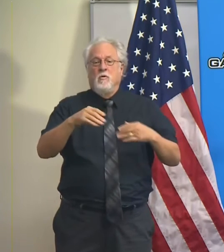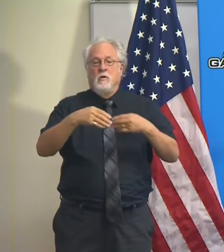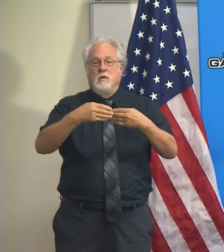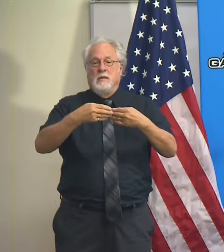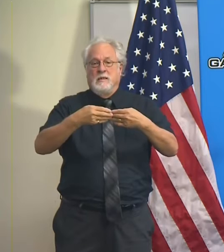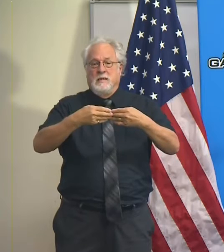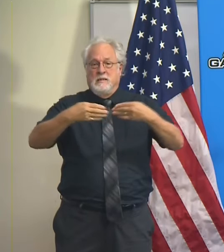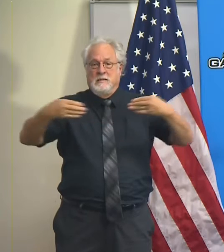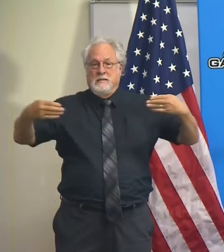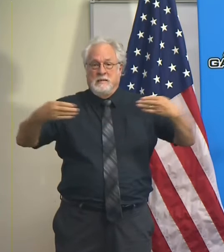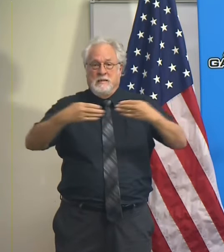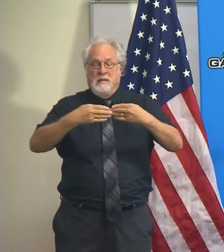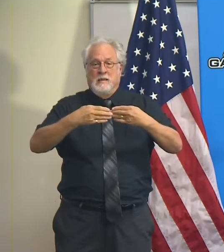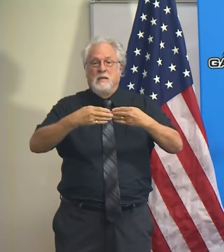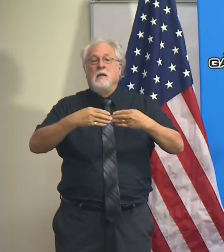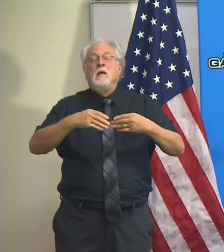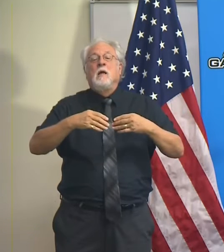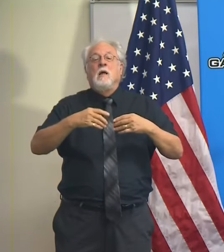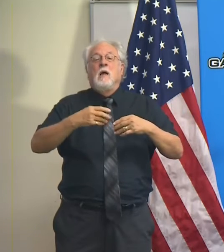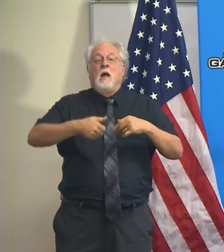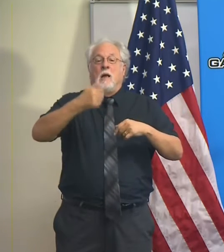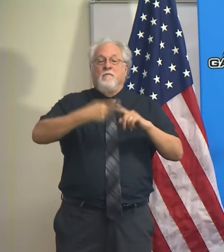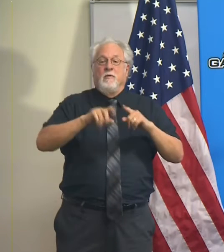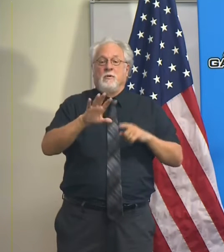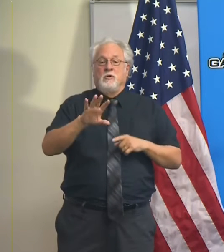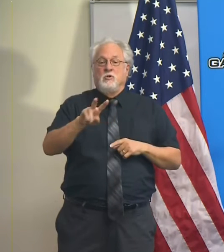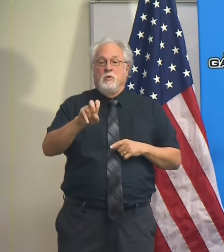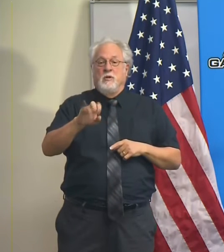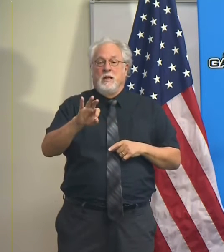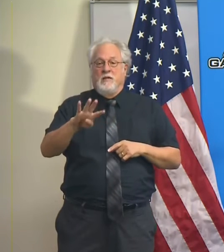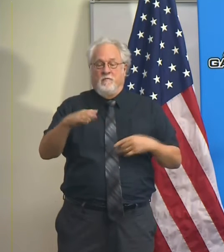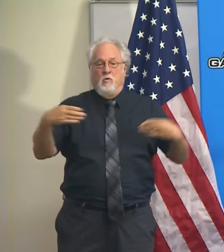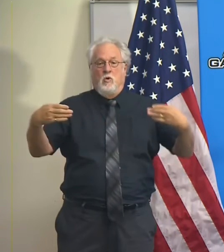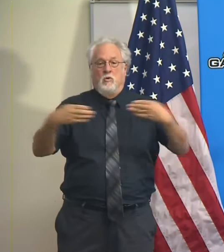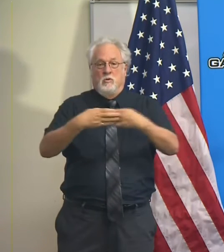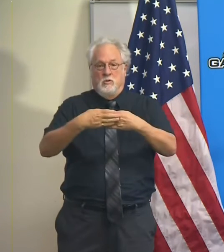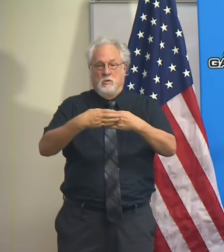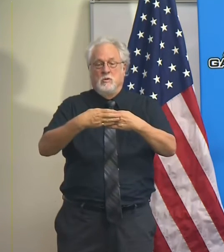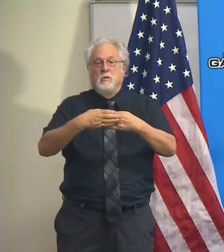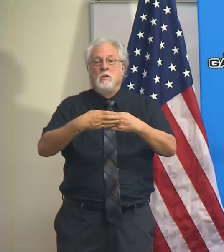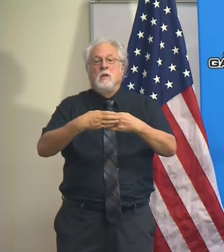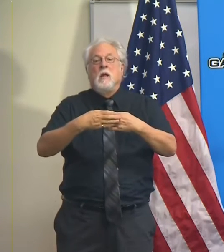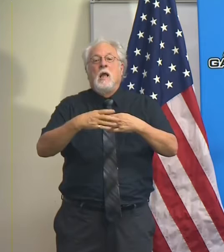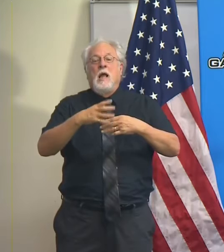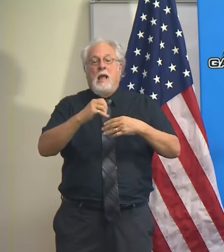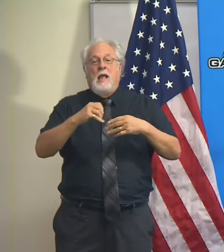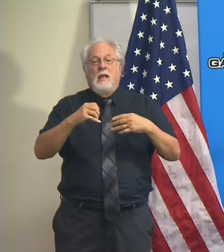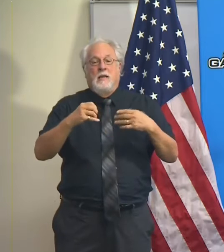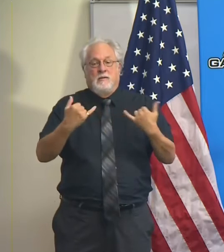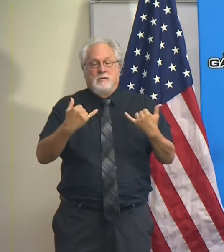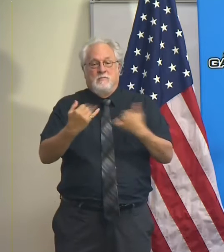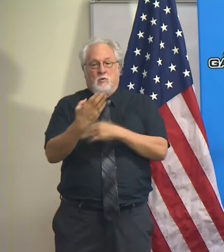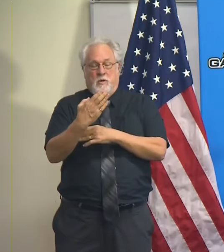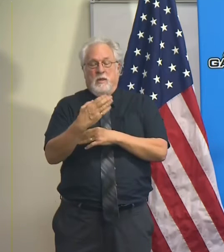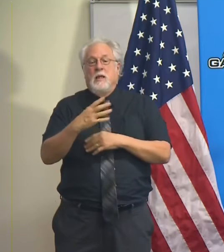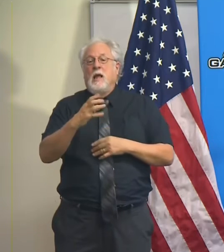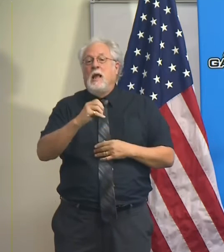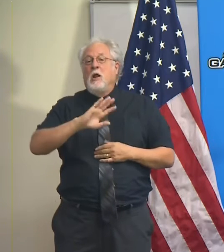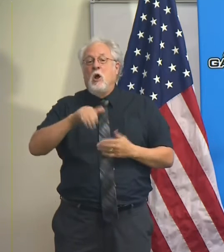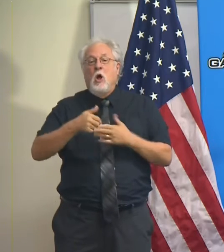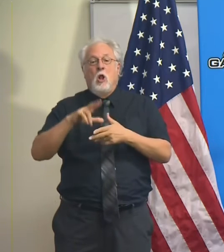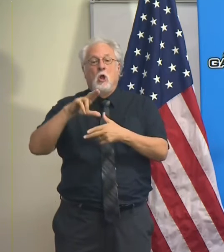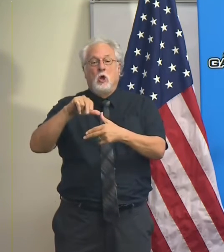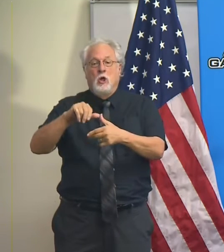in the coastal zone up from 294 have been closed as of this morning. All